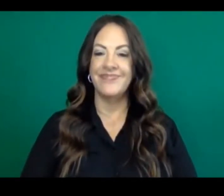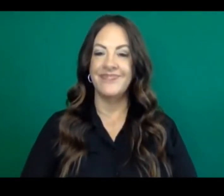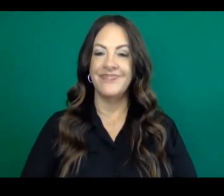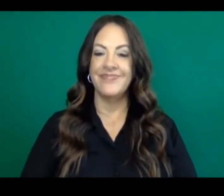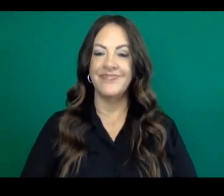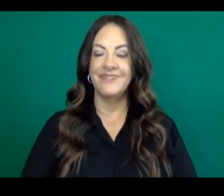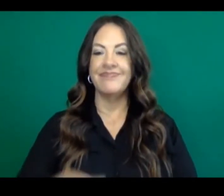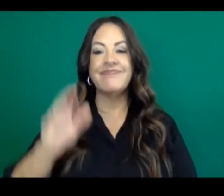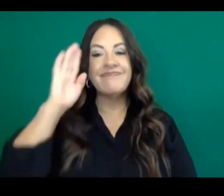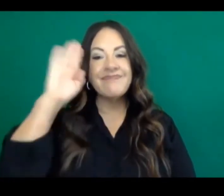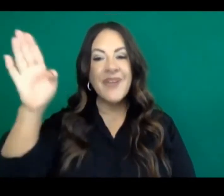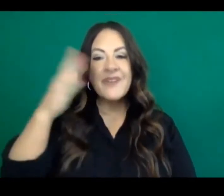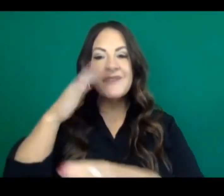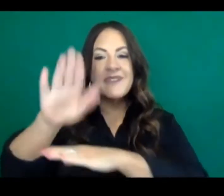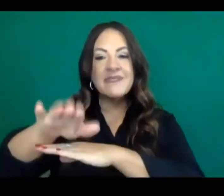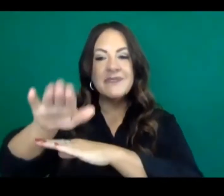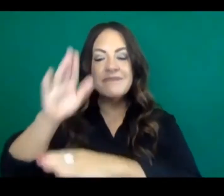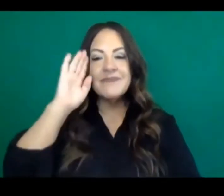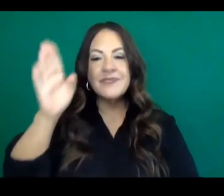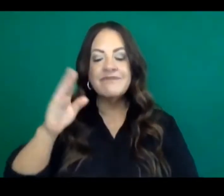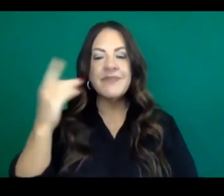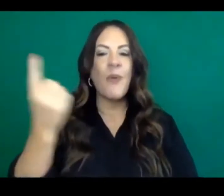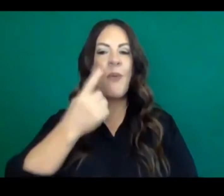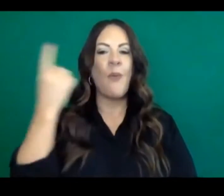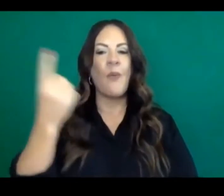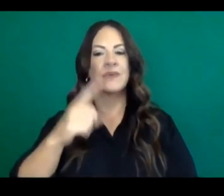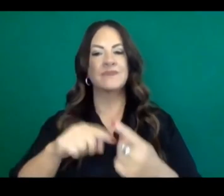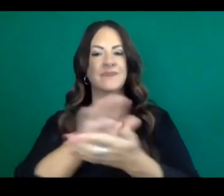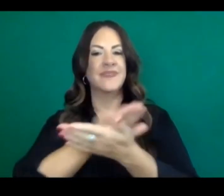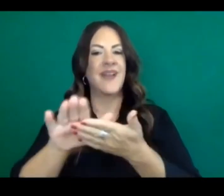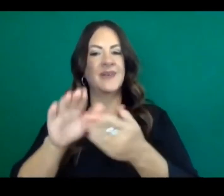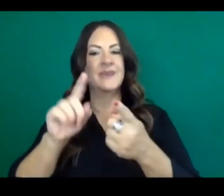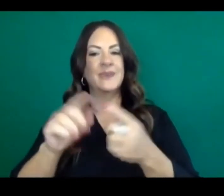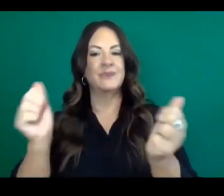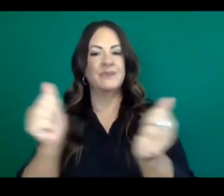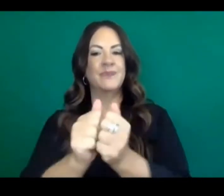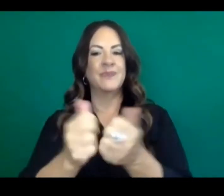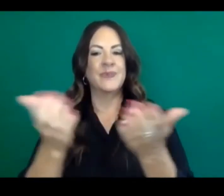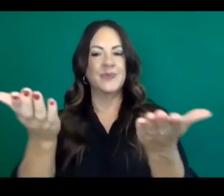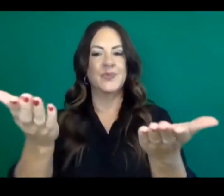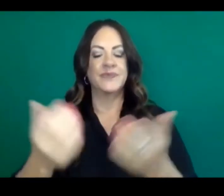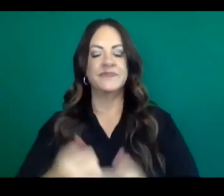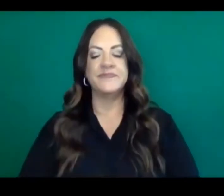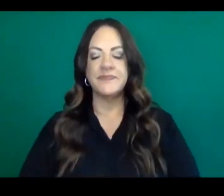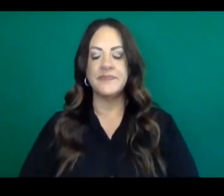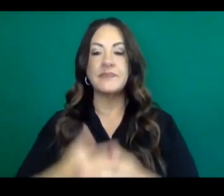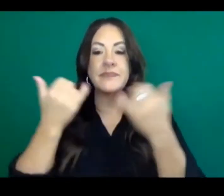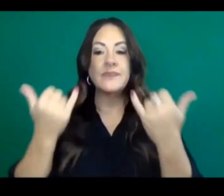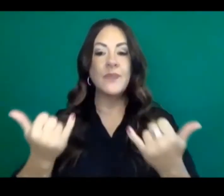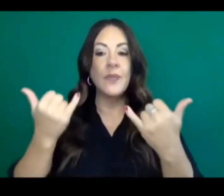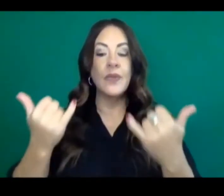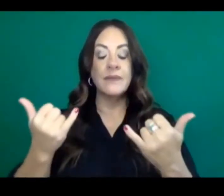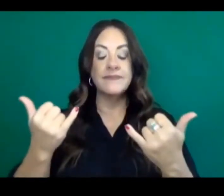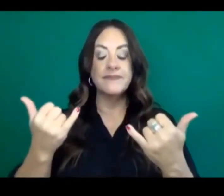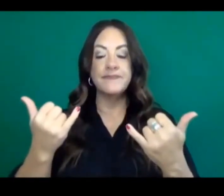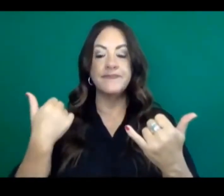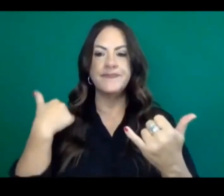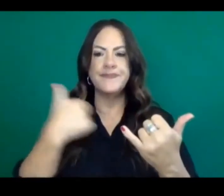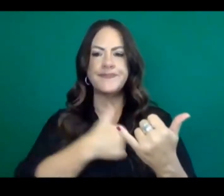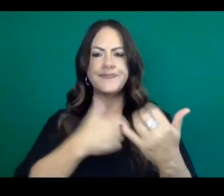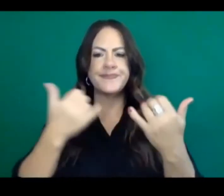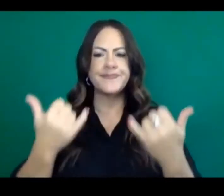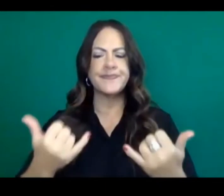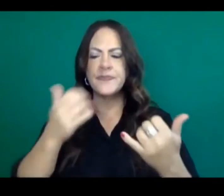Good afternoon. As always, it's nice to be with you. Today we're going to walk through